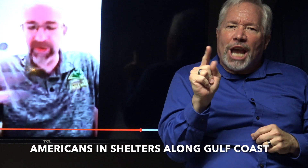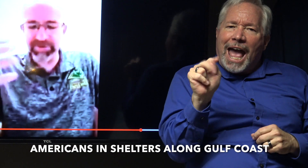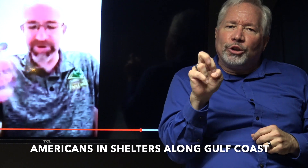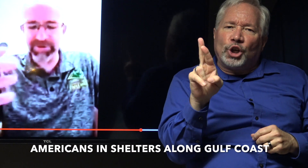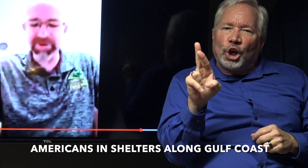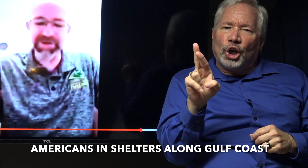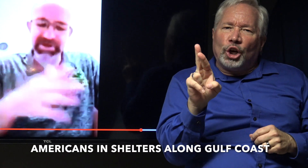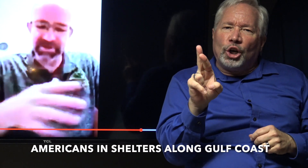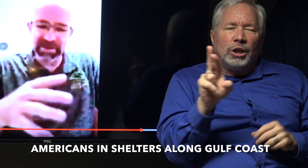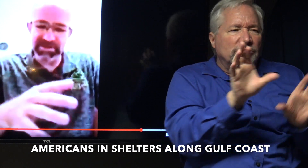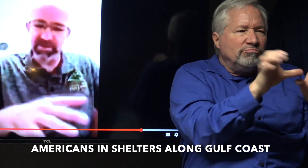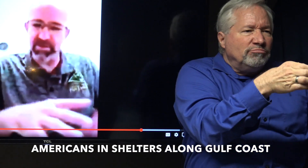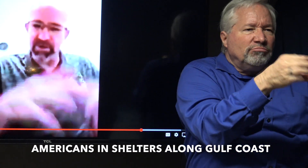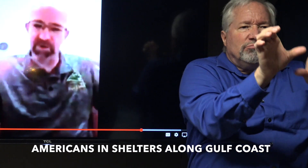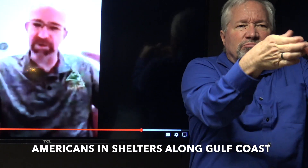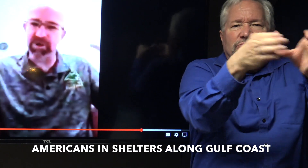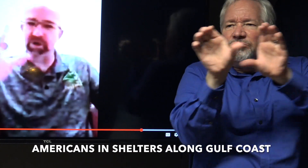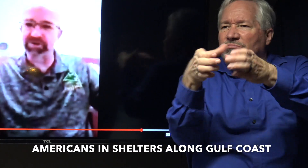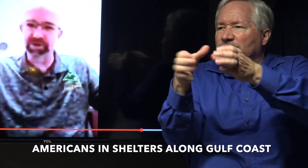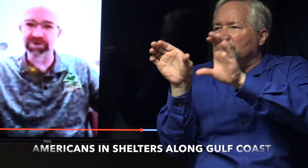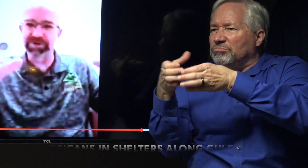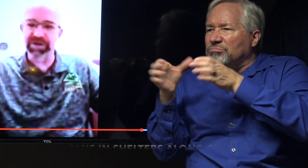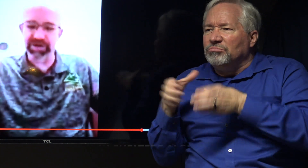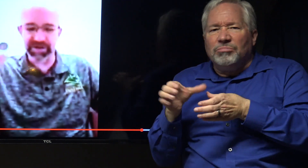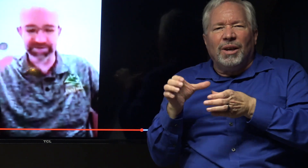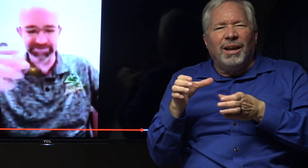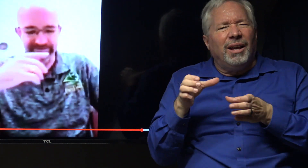I'm not for sure but it seemed to me it was more along the Gulf Coast area.